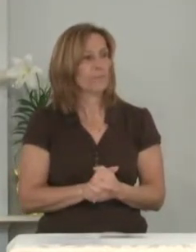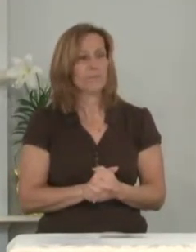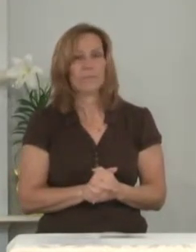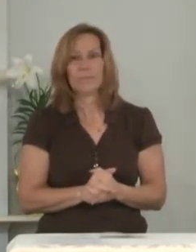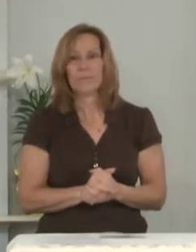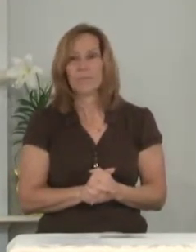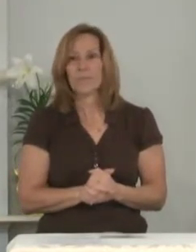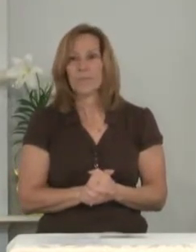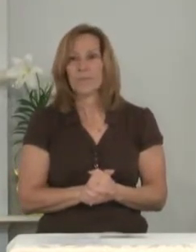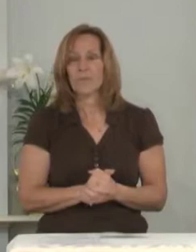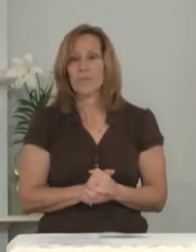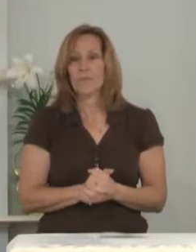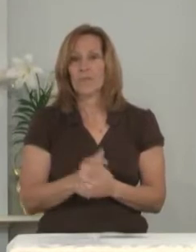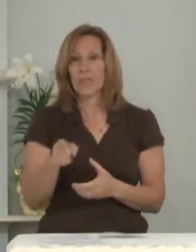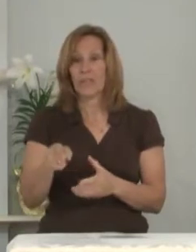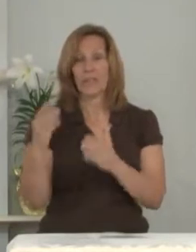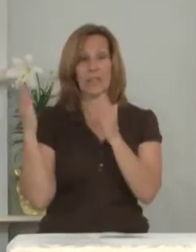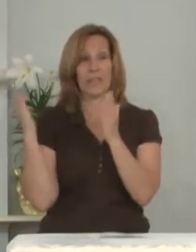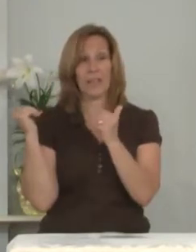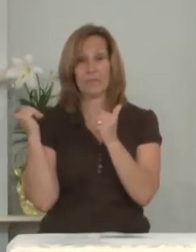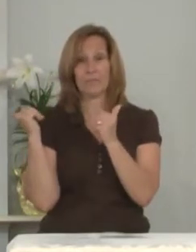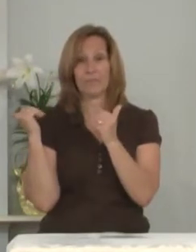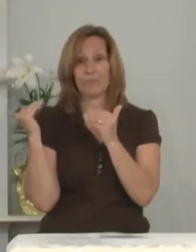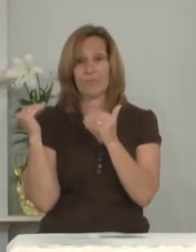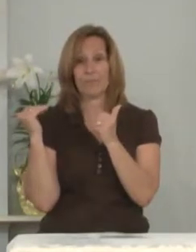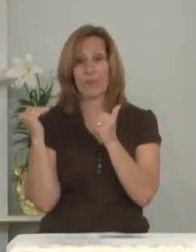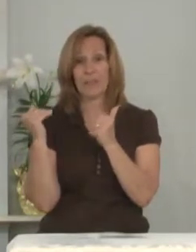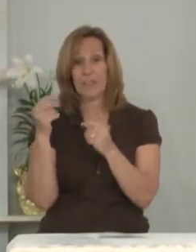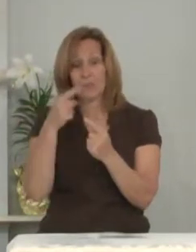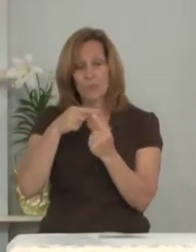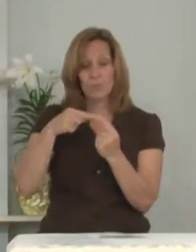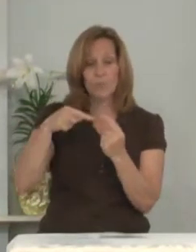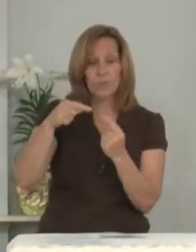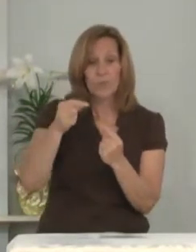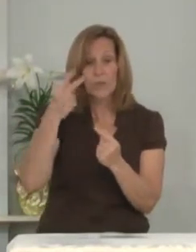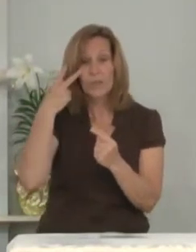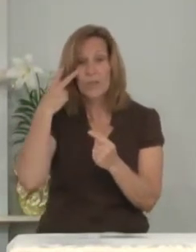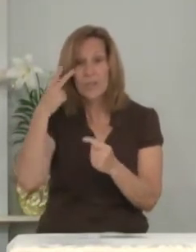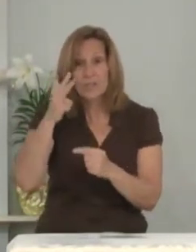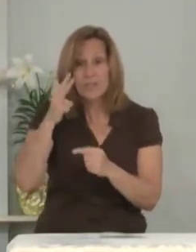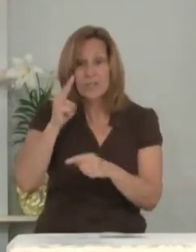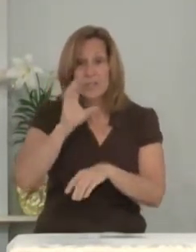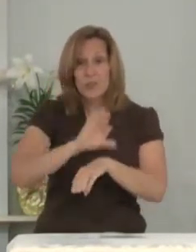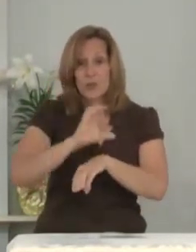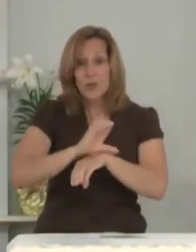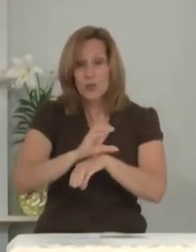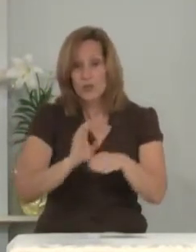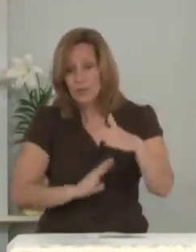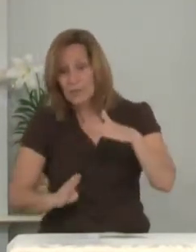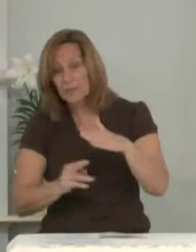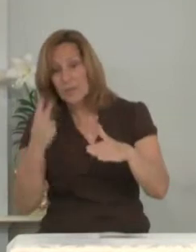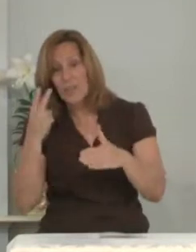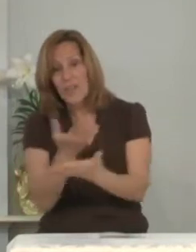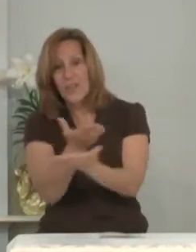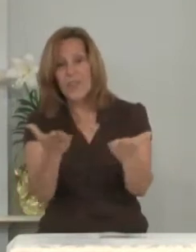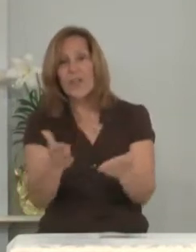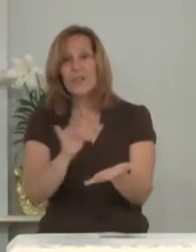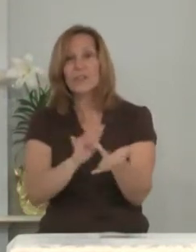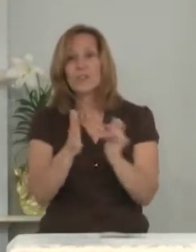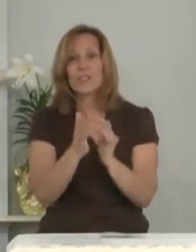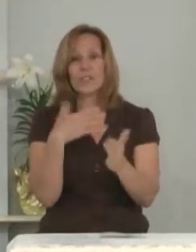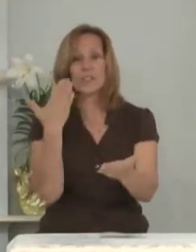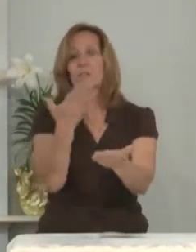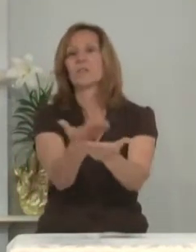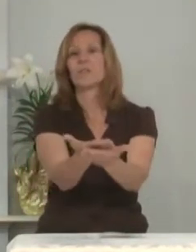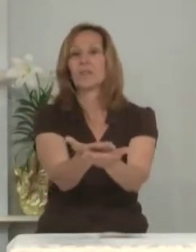He kept expecting to turn the corner in the church basement some Sunday morning and there would Jesus be.